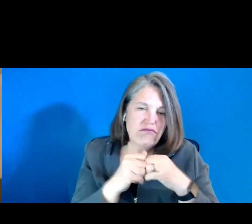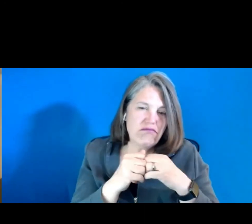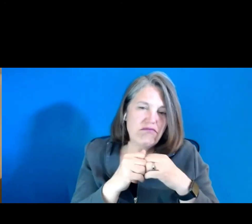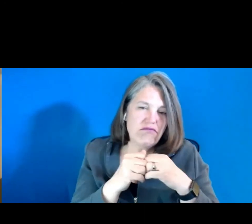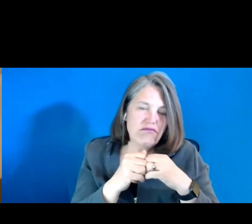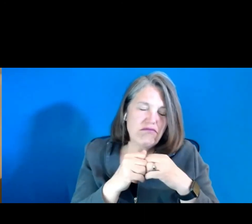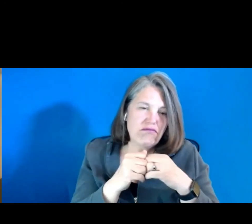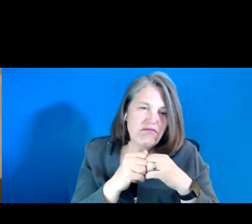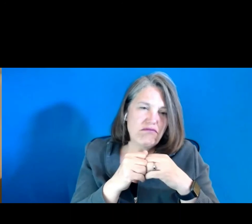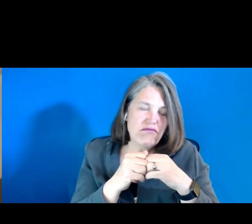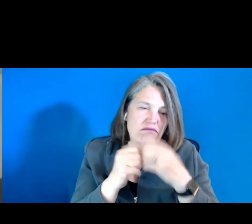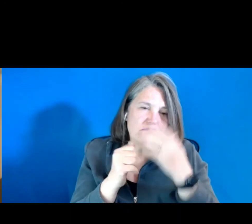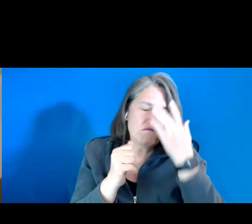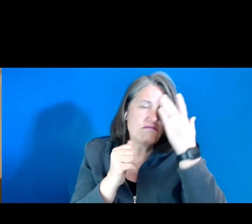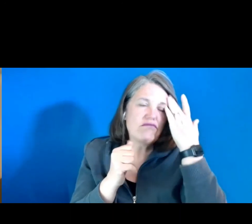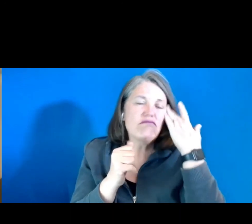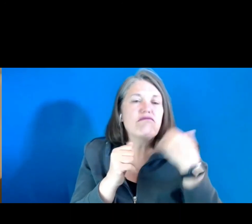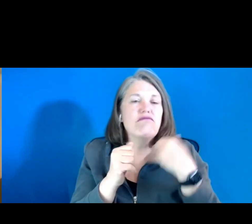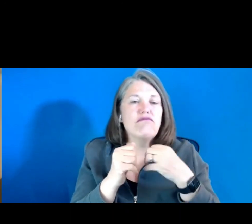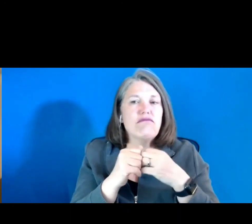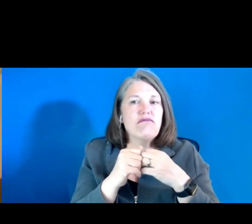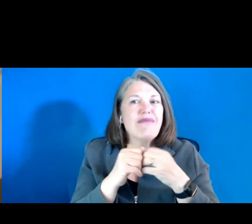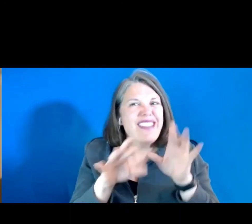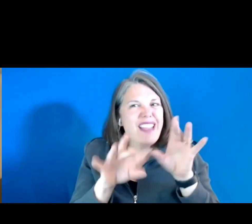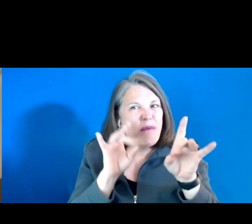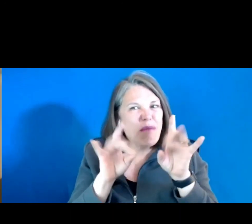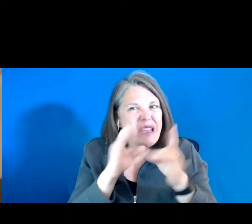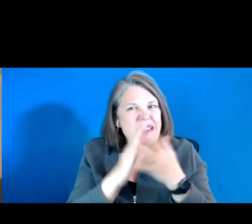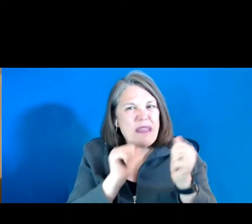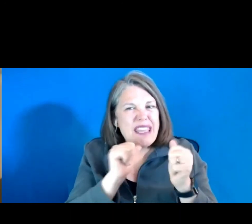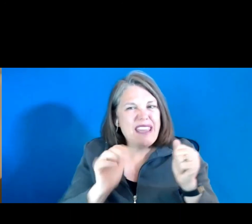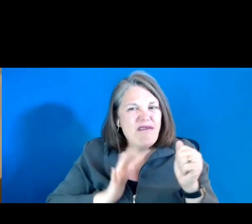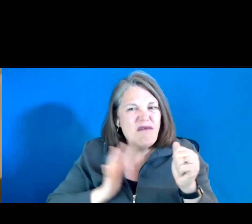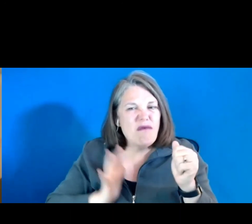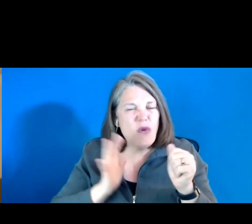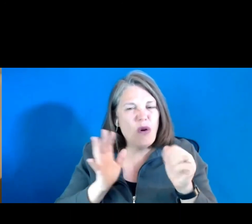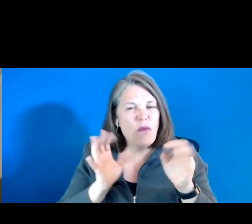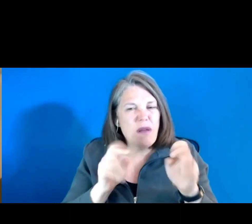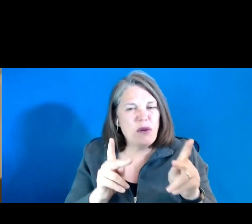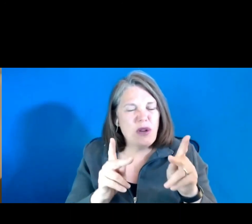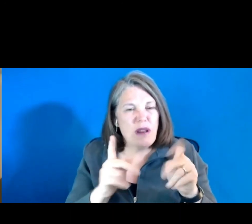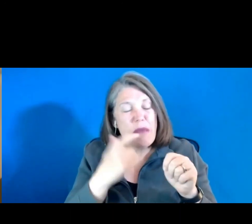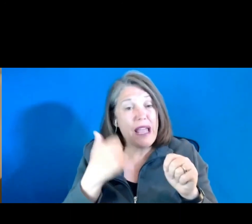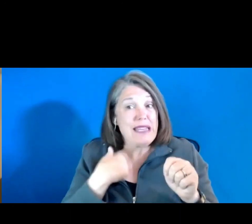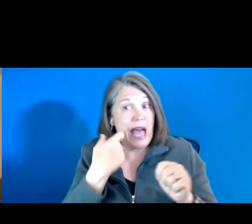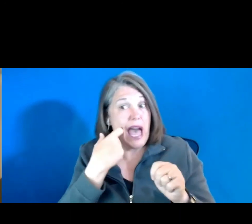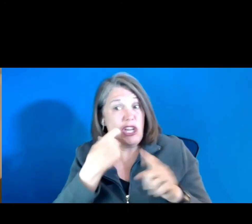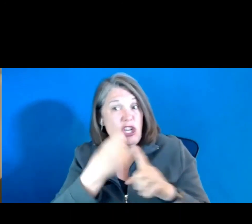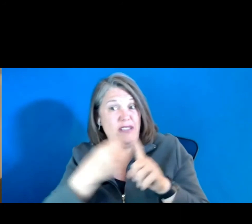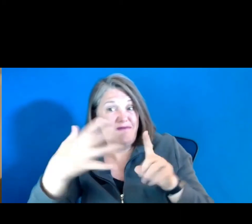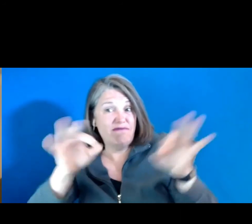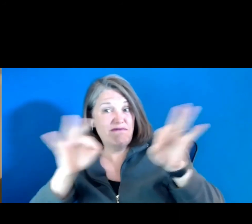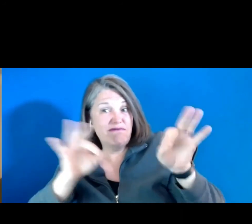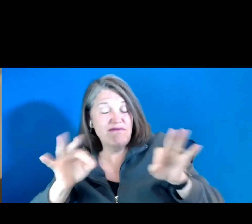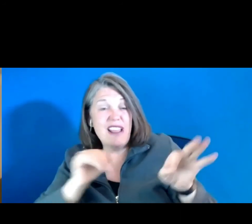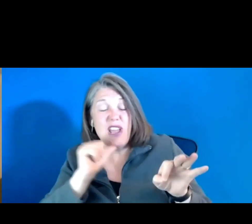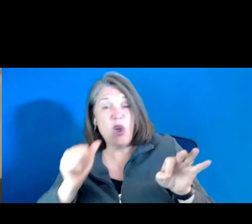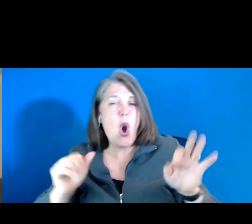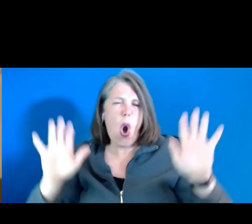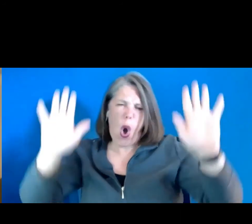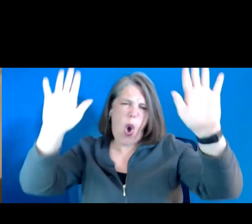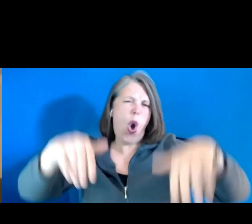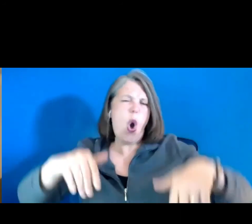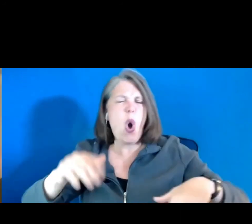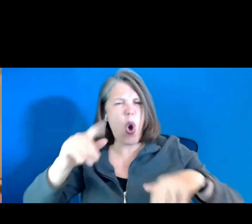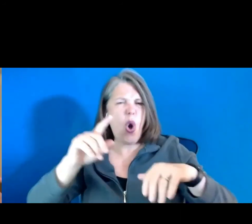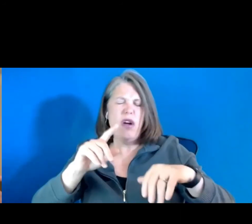pick some of these informal opportunities because, because even though I just illustrated, don't hesitate to contact